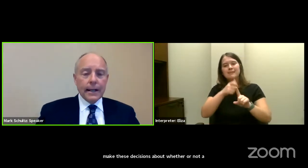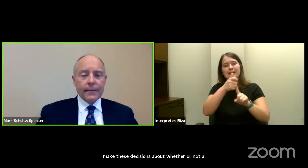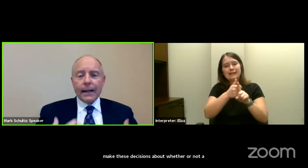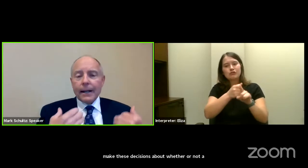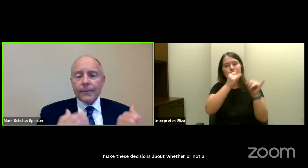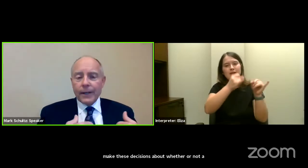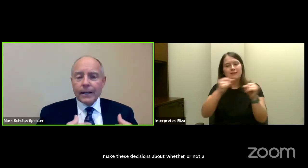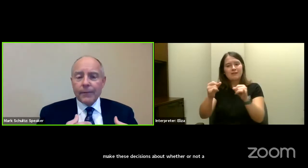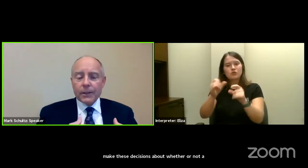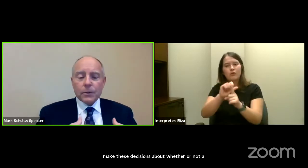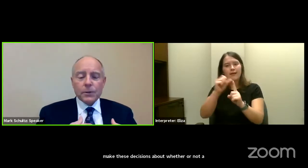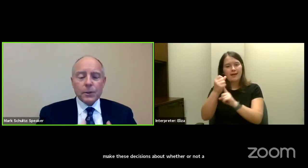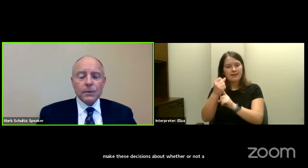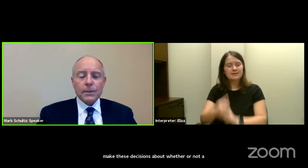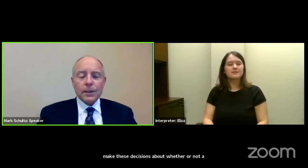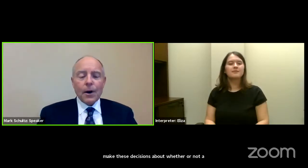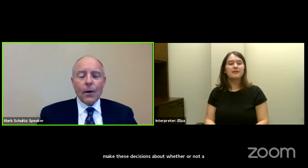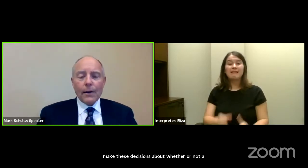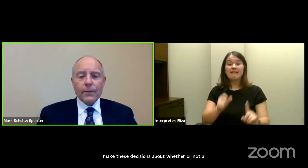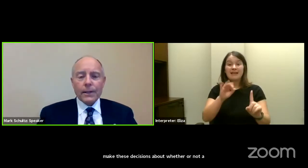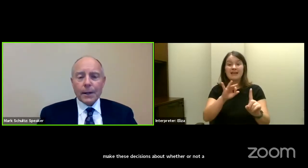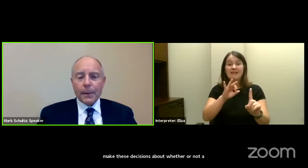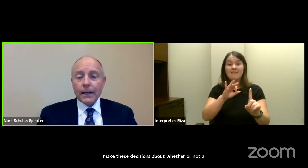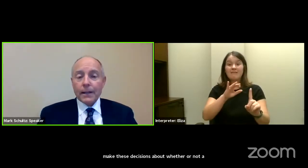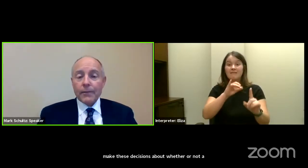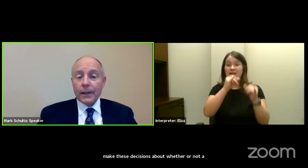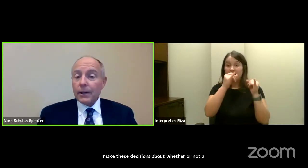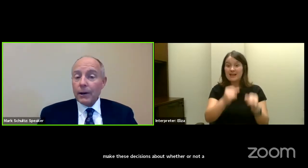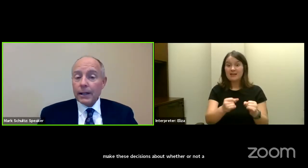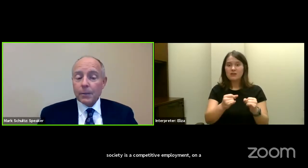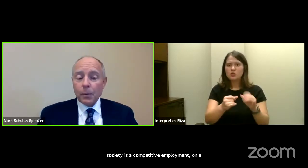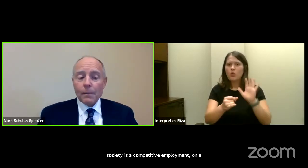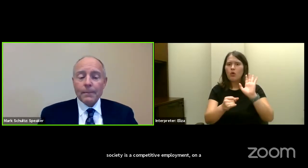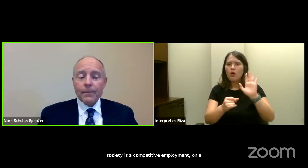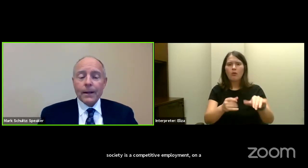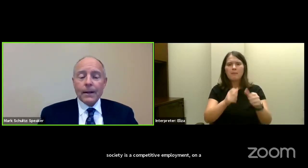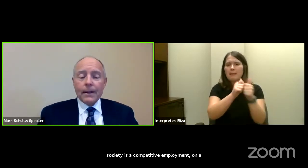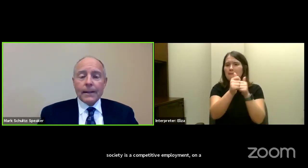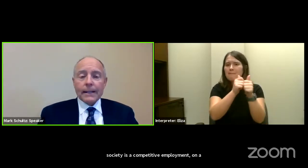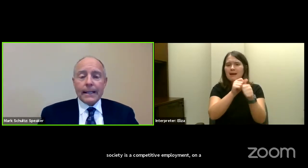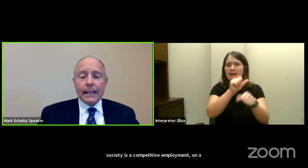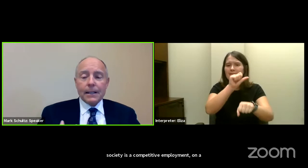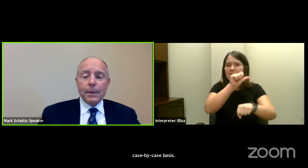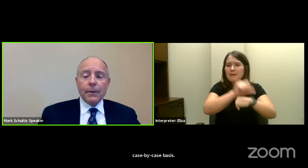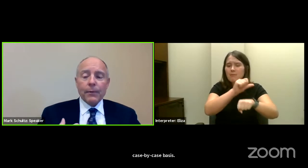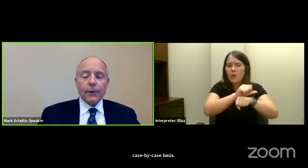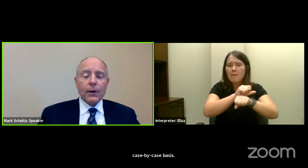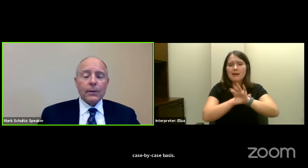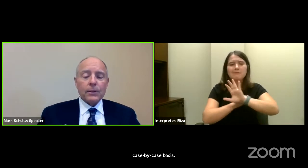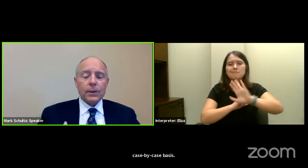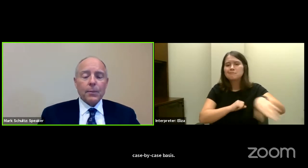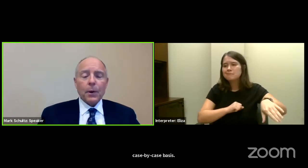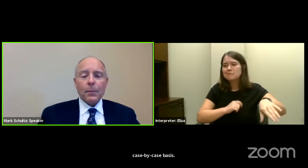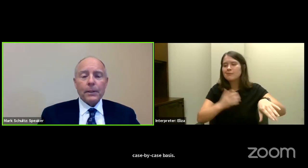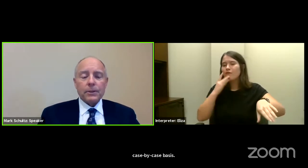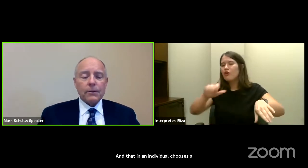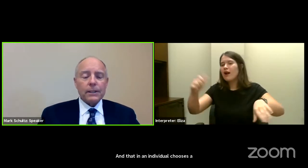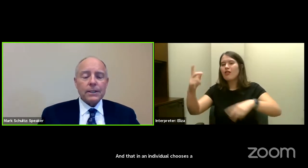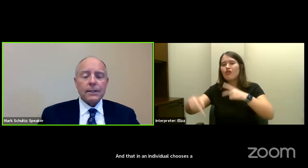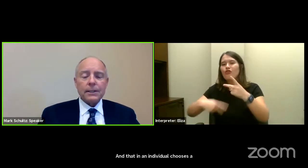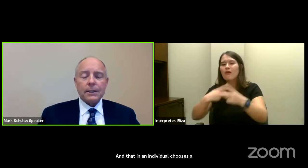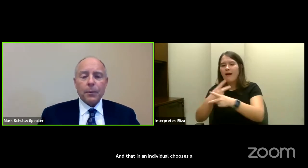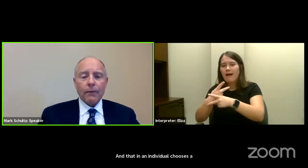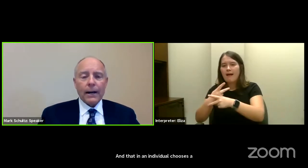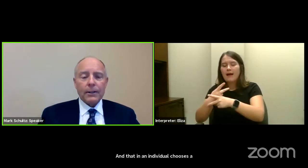And that if an individual chooses a goal other than competitive integrated employment, that they need to be referred to the appropriate